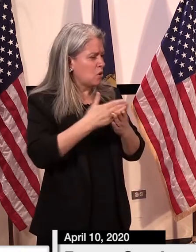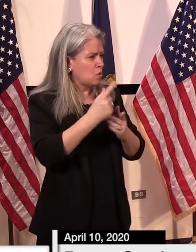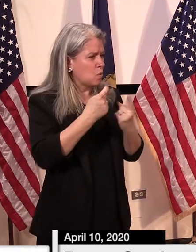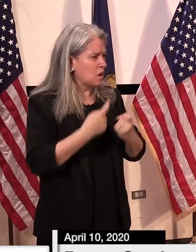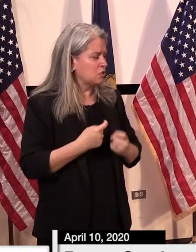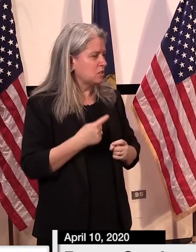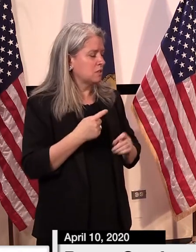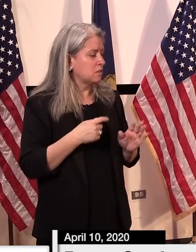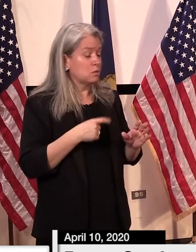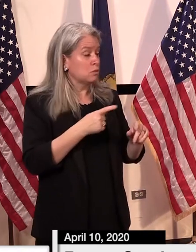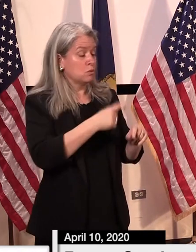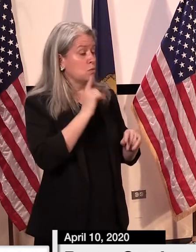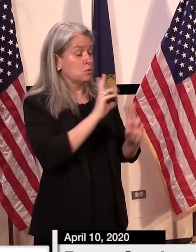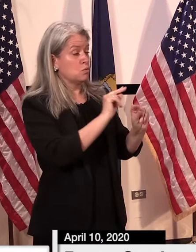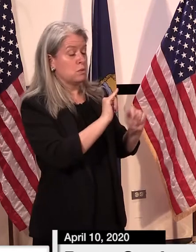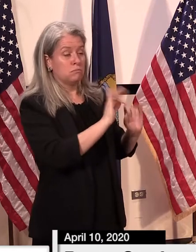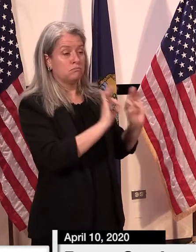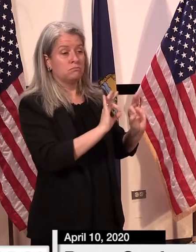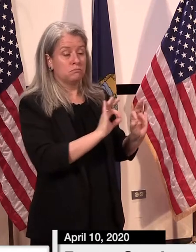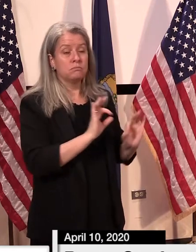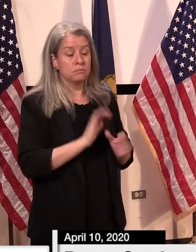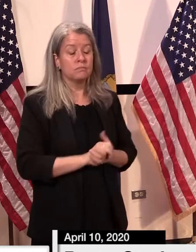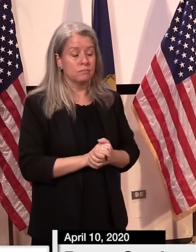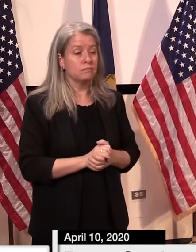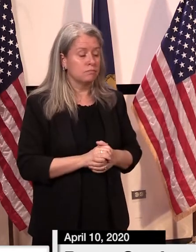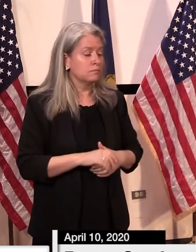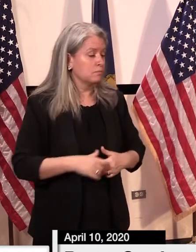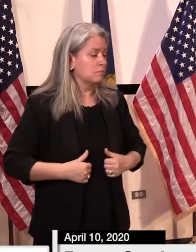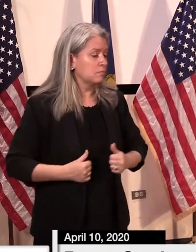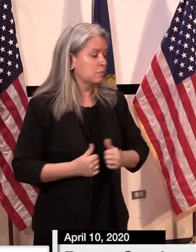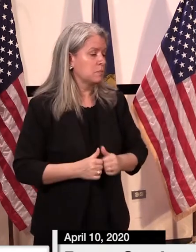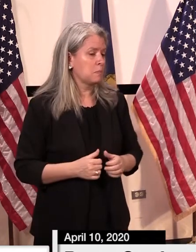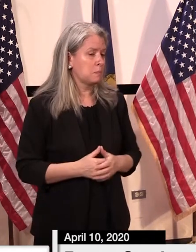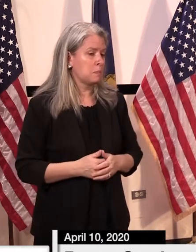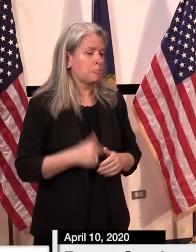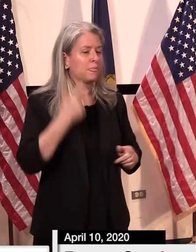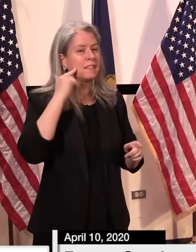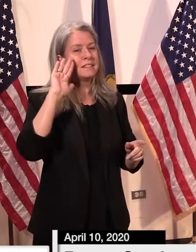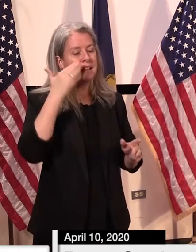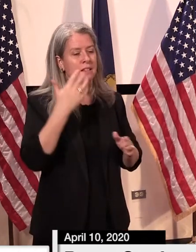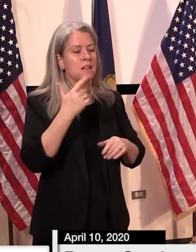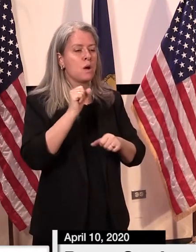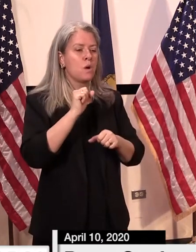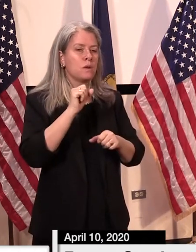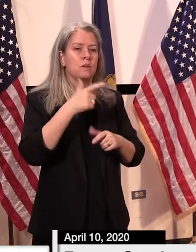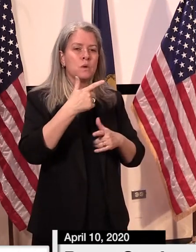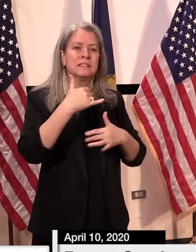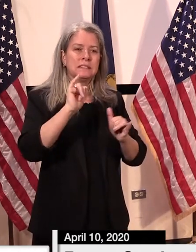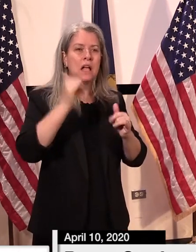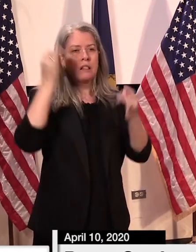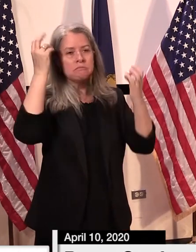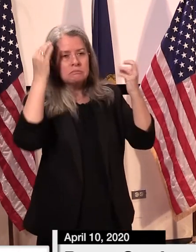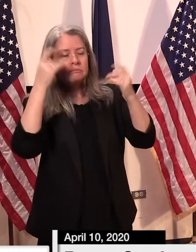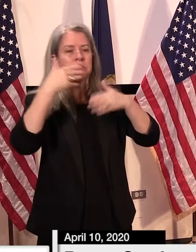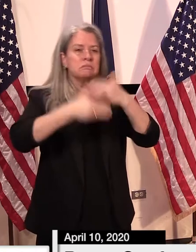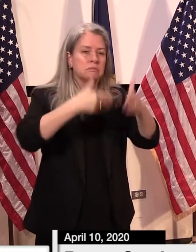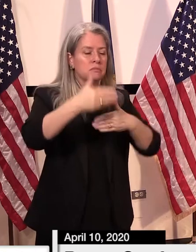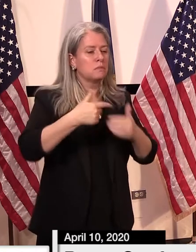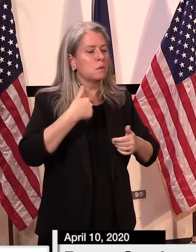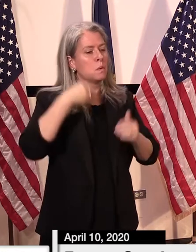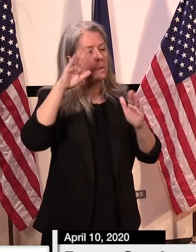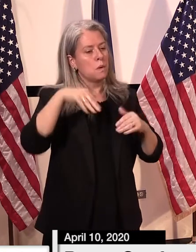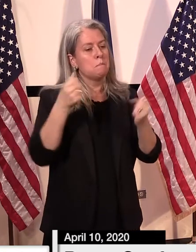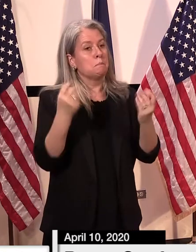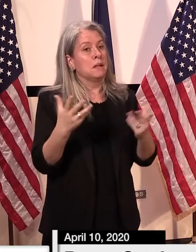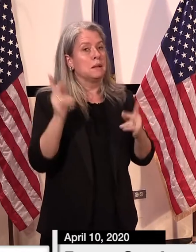but if I didn't, I can get back to you. is very helpful. It sounds like, uh, it's a work in progress. And I know a lot of people who